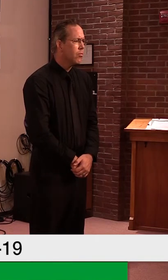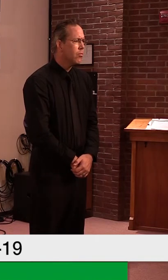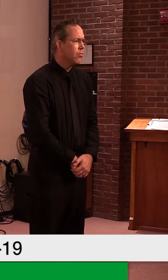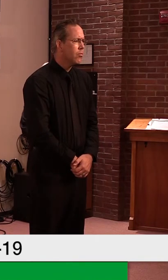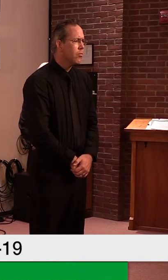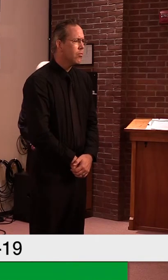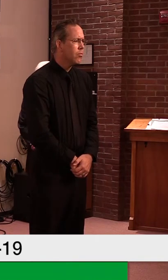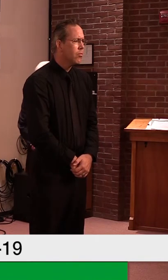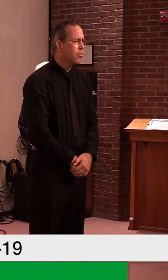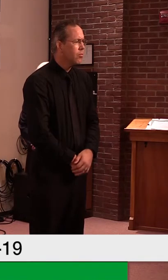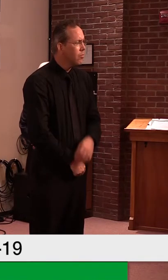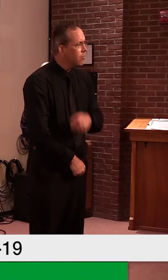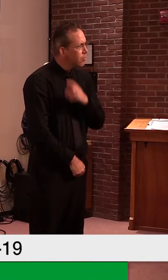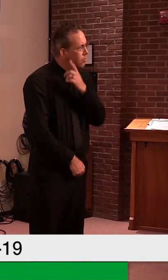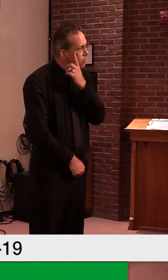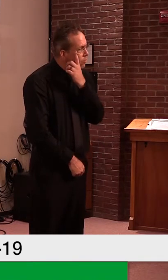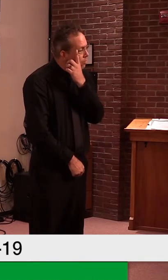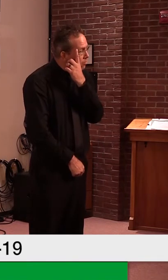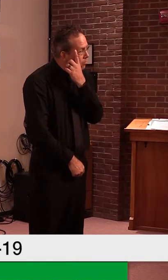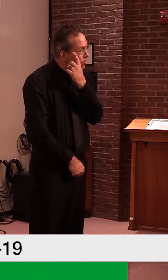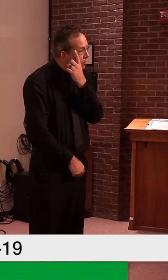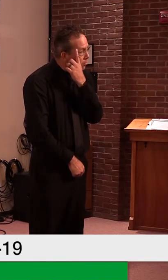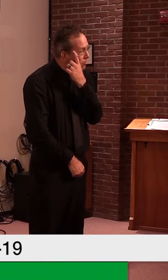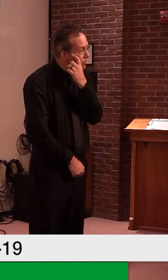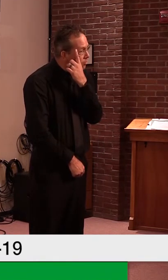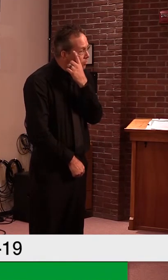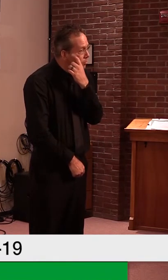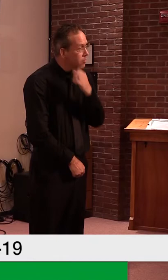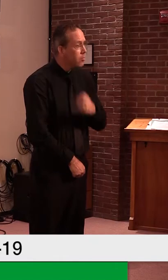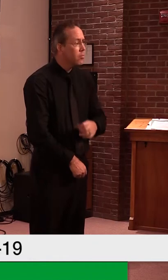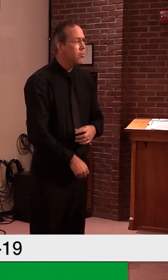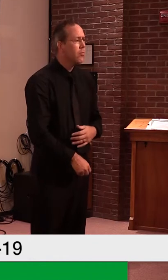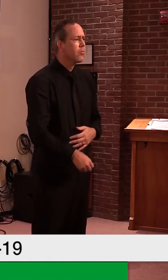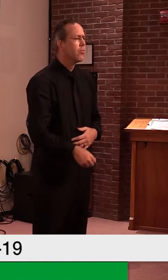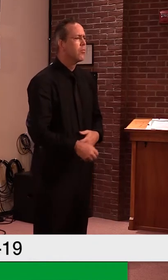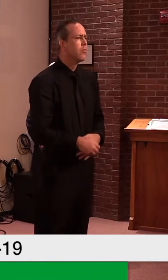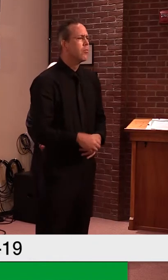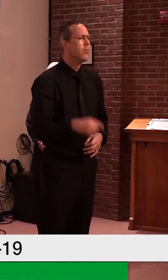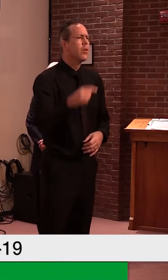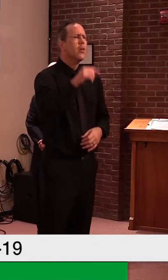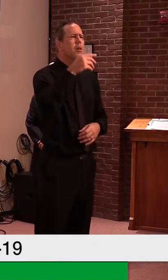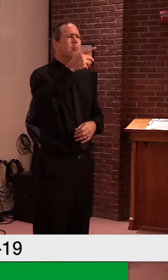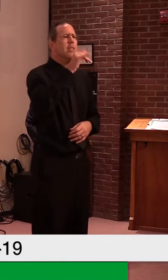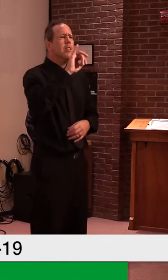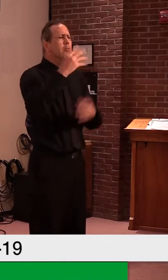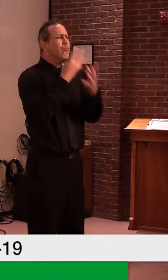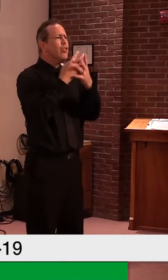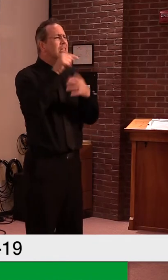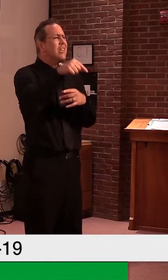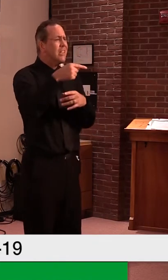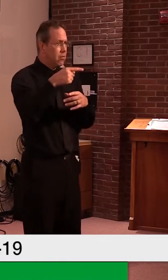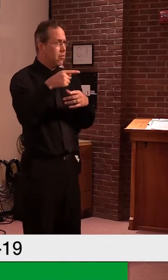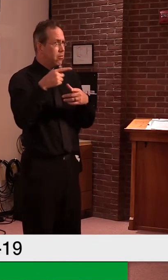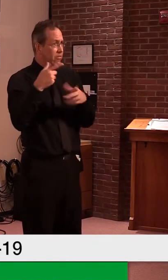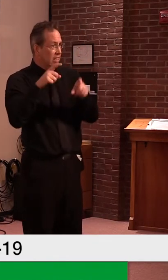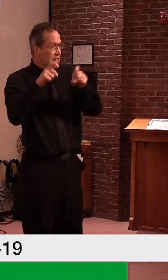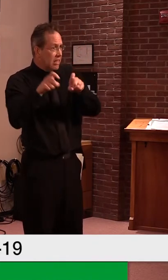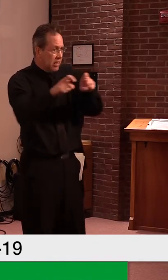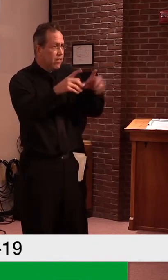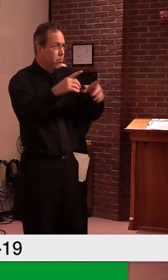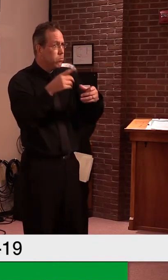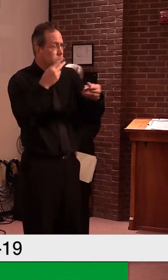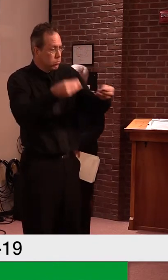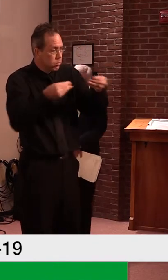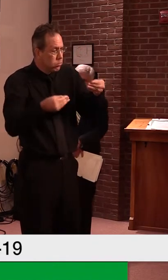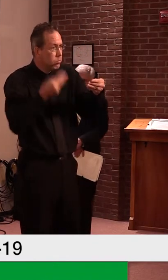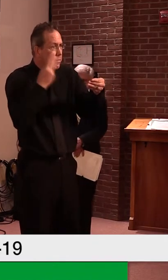Mississippi? Yeah, I, I'll let him answer that. But, uh, I know, uh, as of this morning, we had not received those back yet. They went to